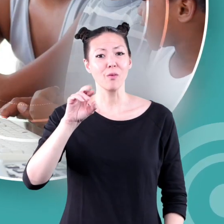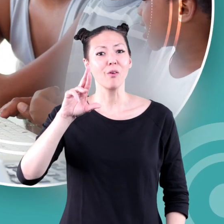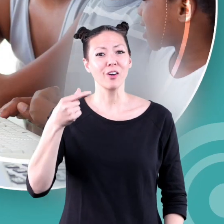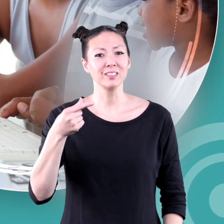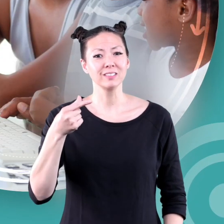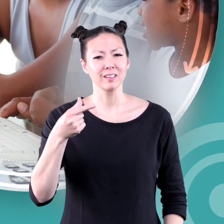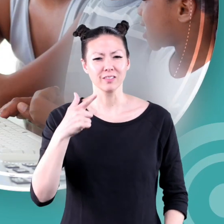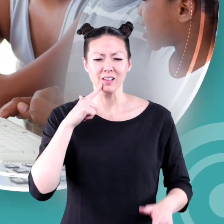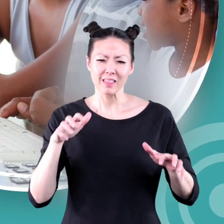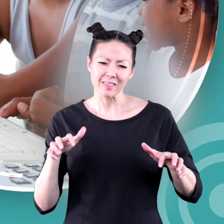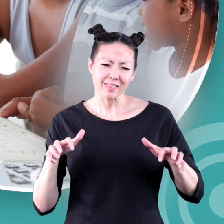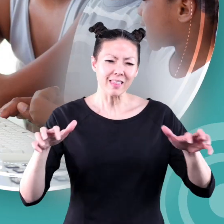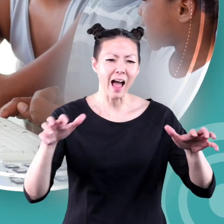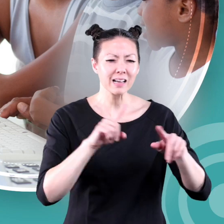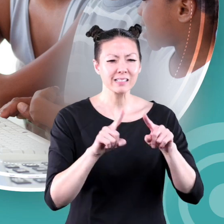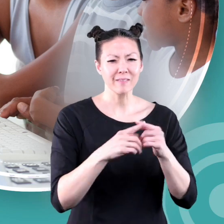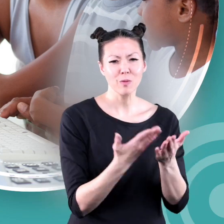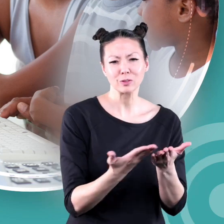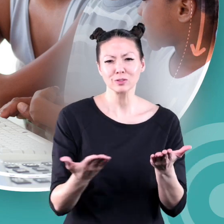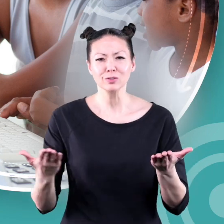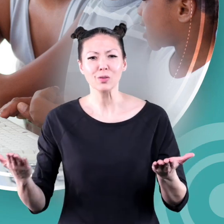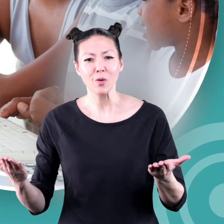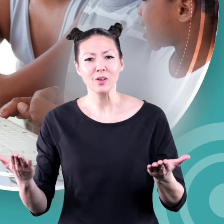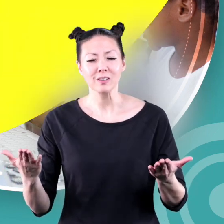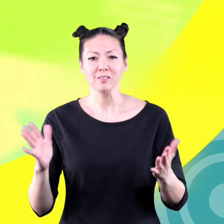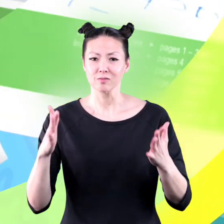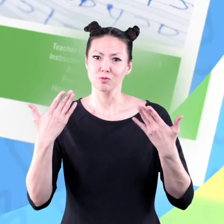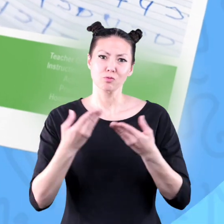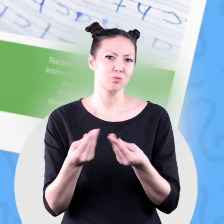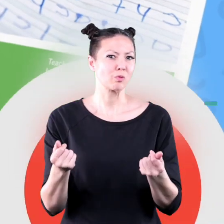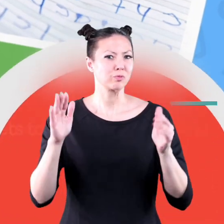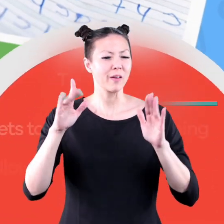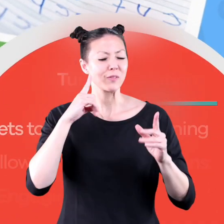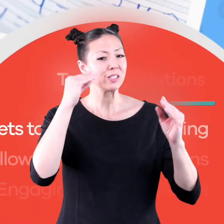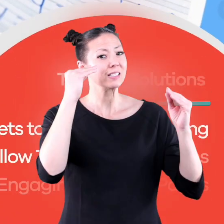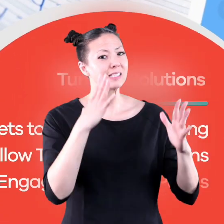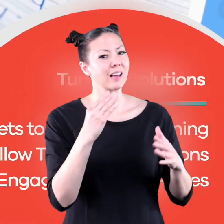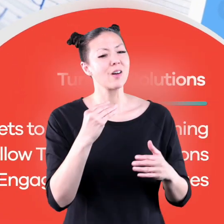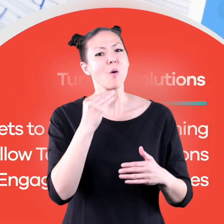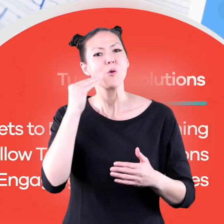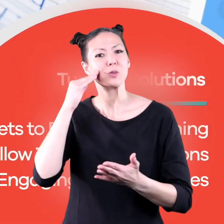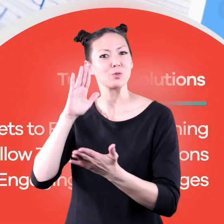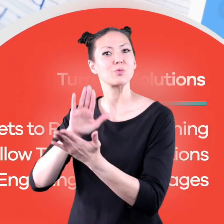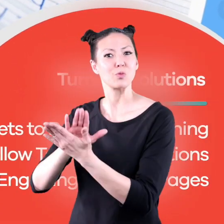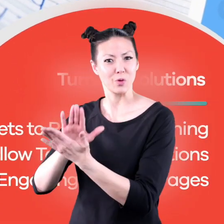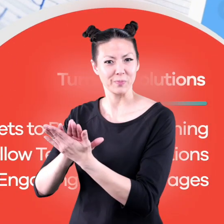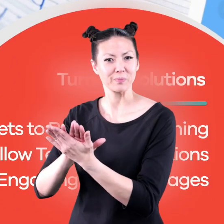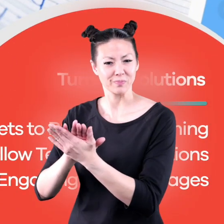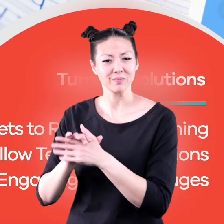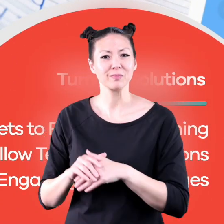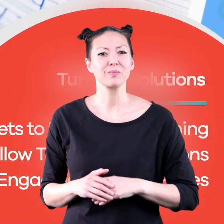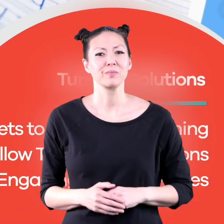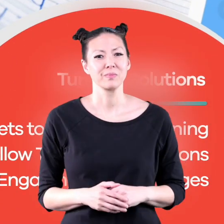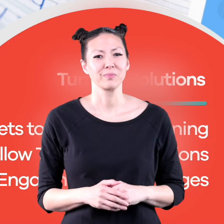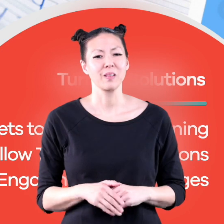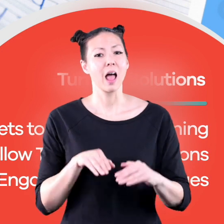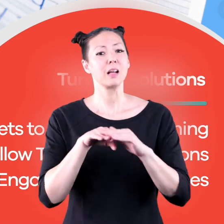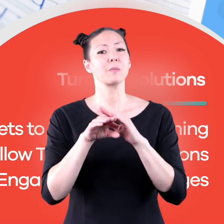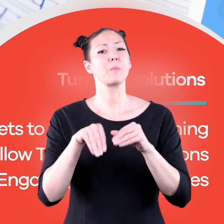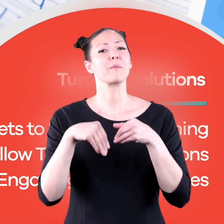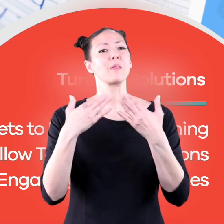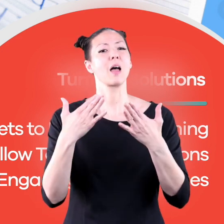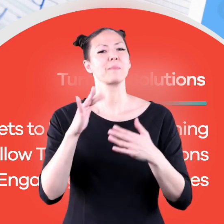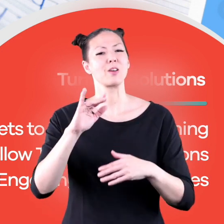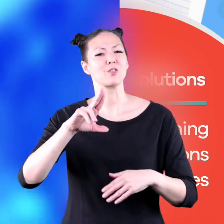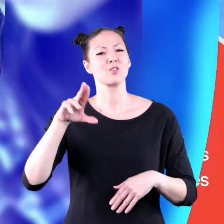.org for thousands of free resources and turnkey solutions for teachers and homeschoolers.